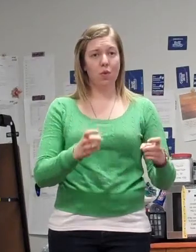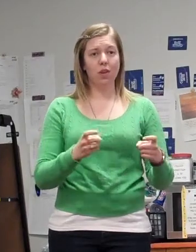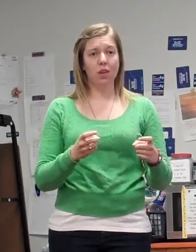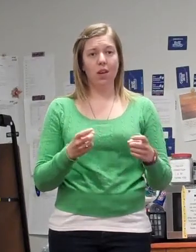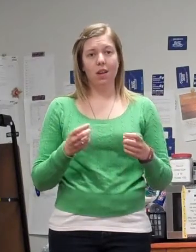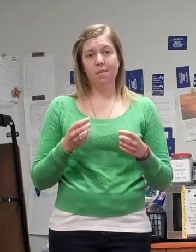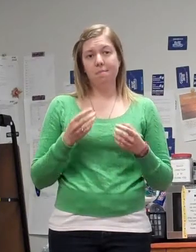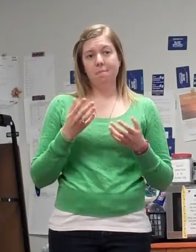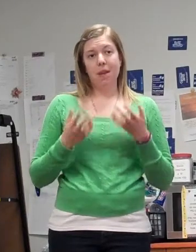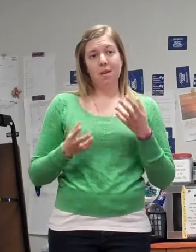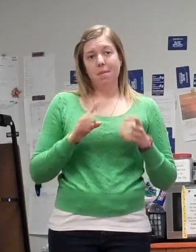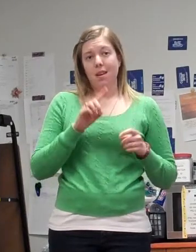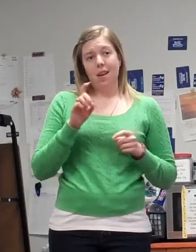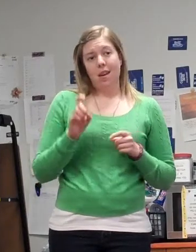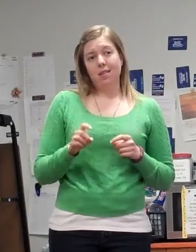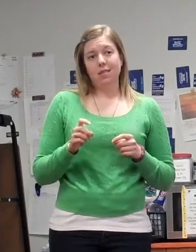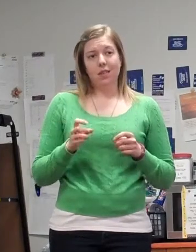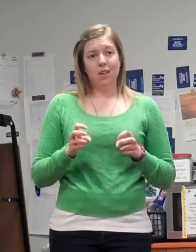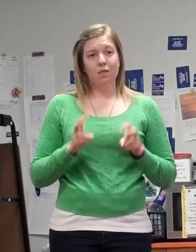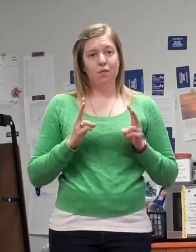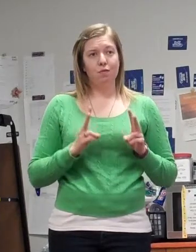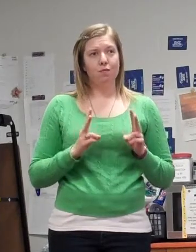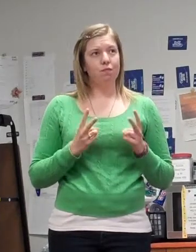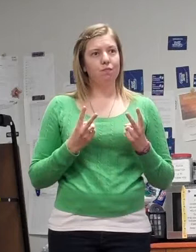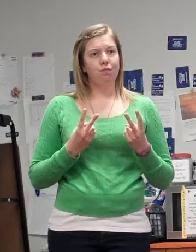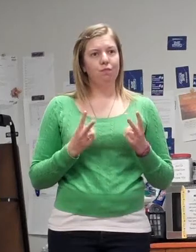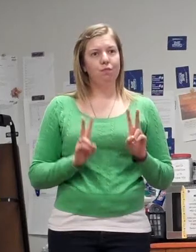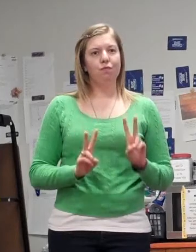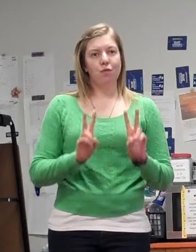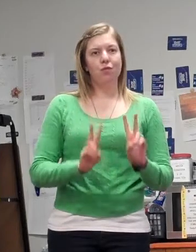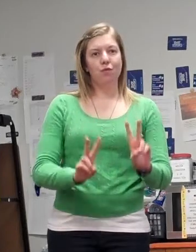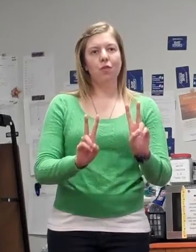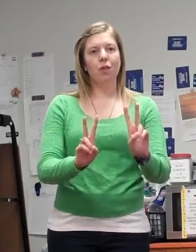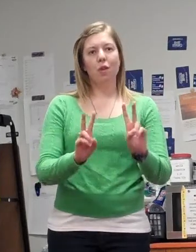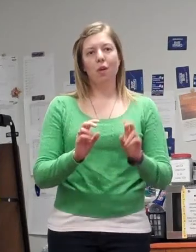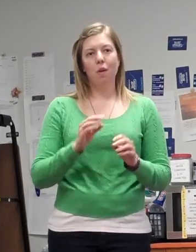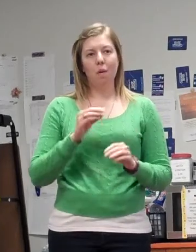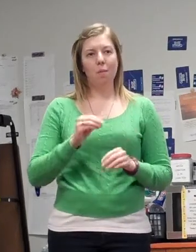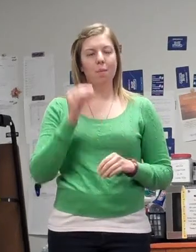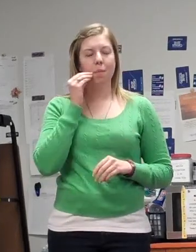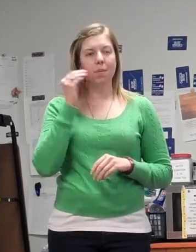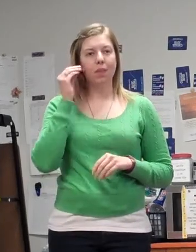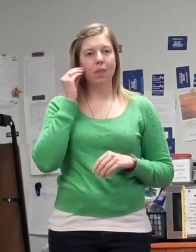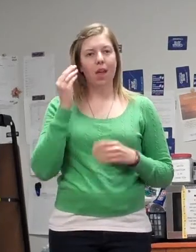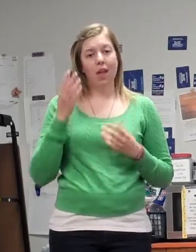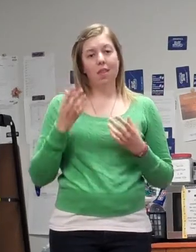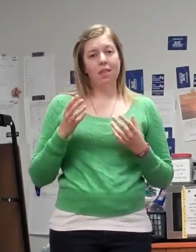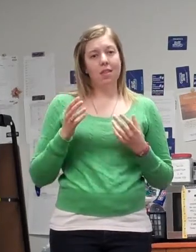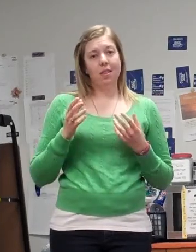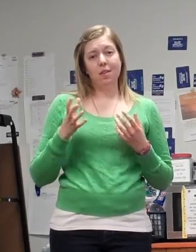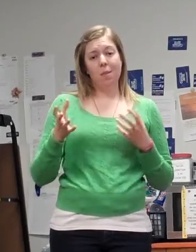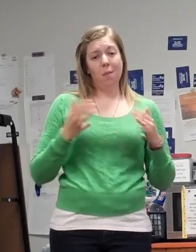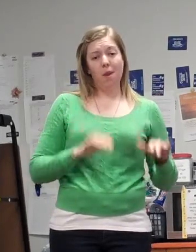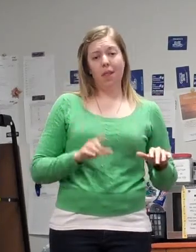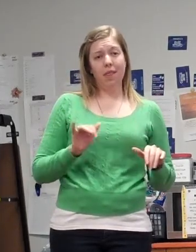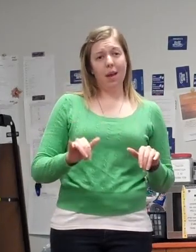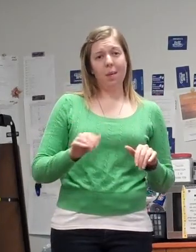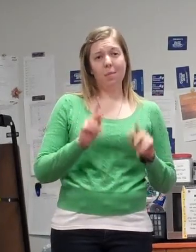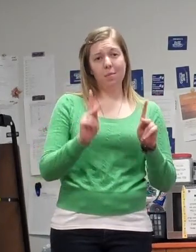And they're not really ready for that because they don't want that person to be dead and they don't want to send them to a funeral home. But you need to know that so